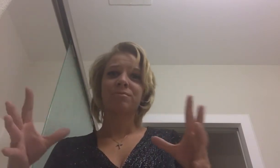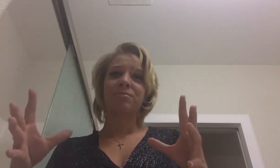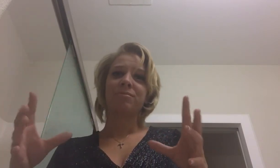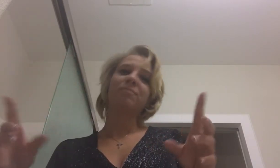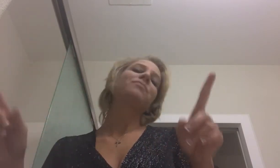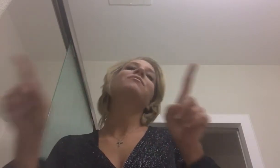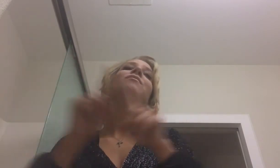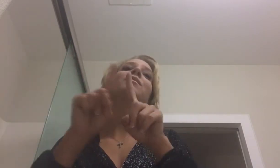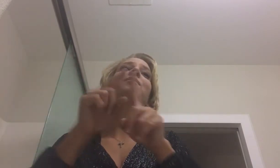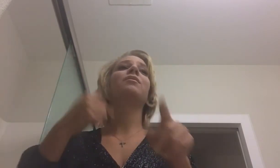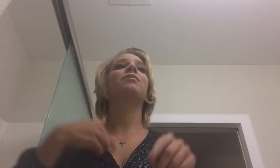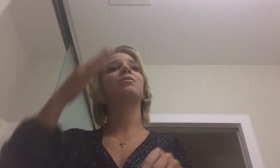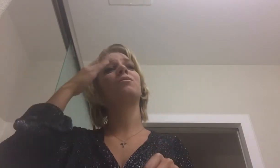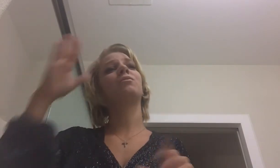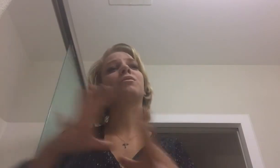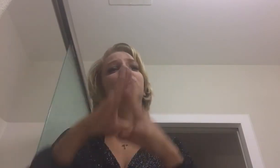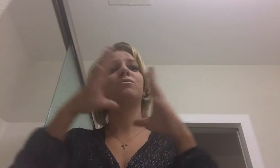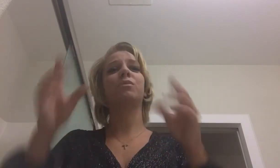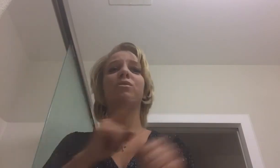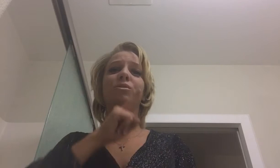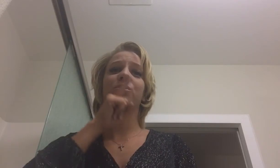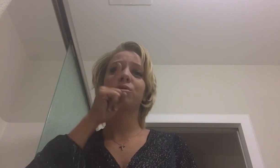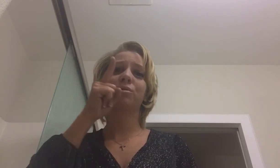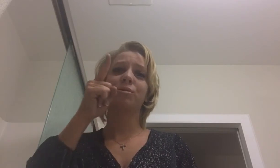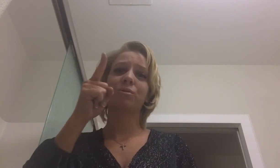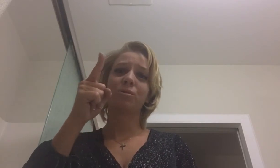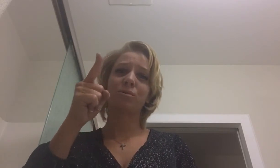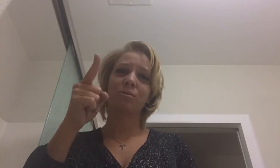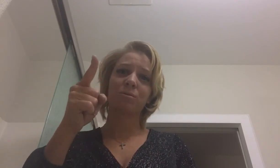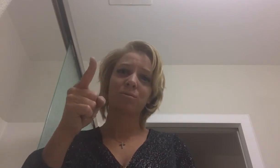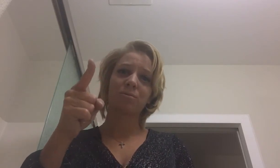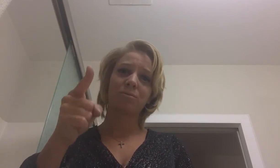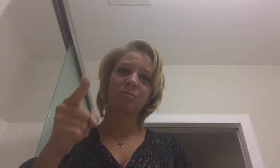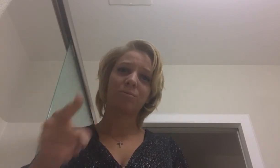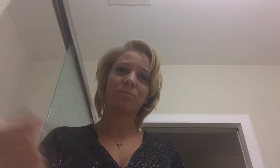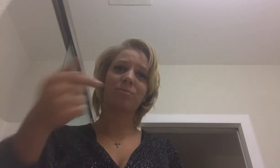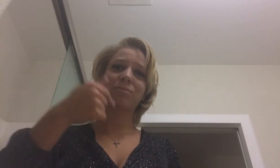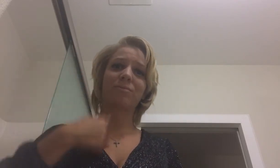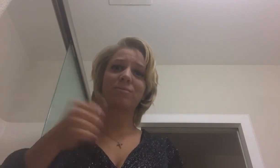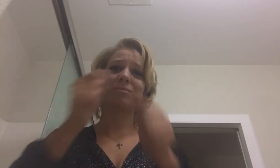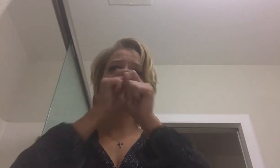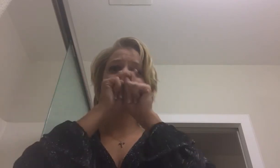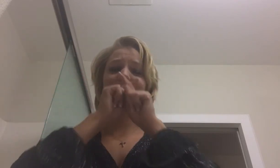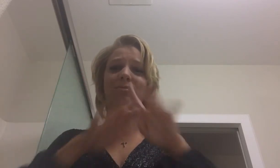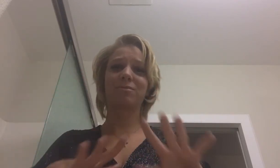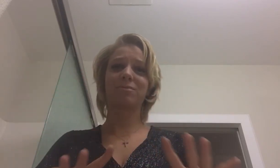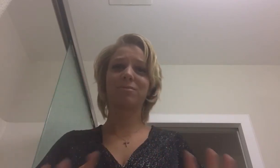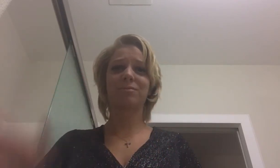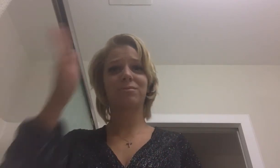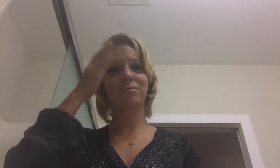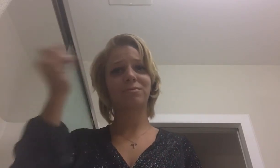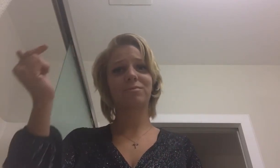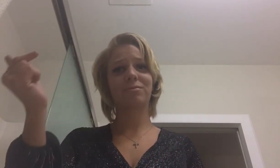much, but I know this much is true. I was blessed because